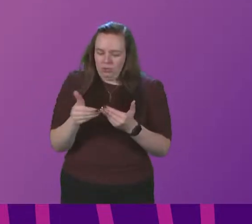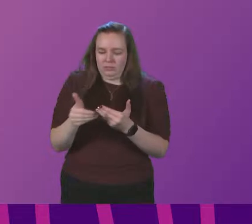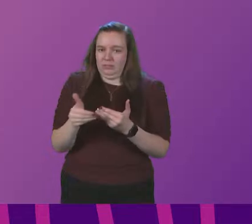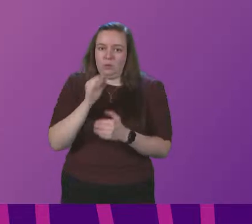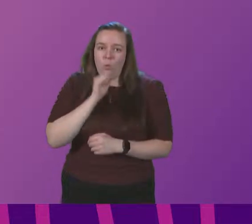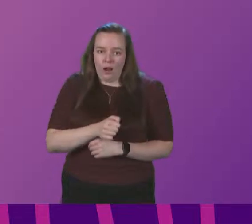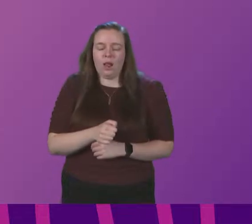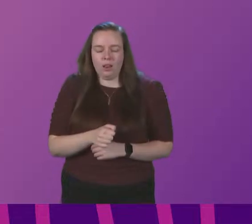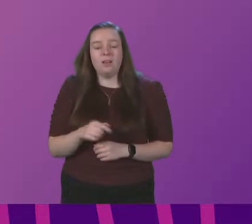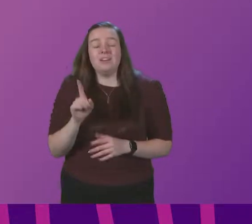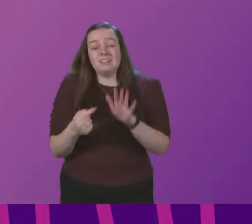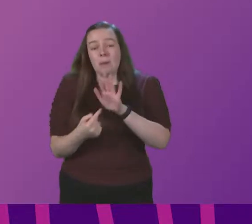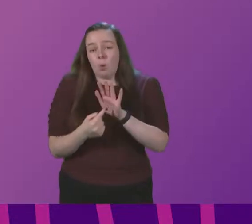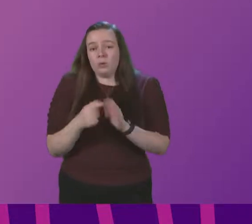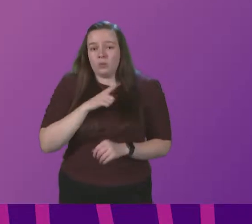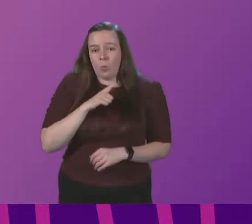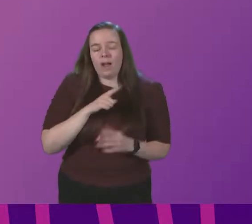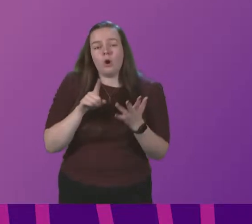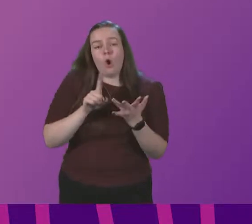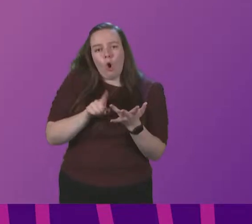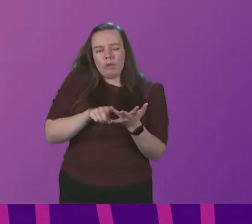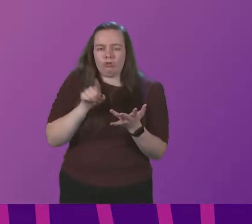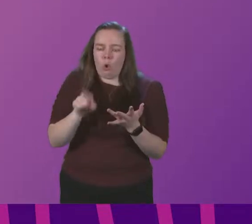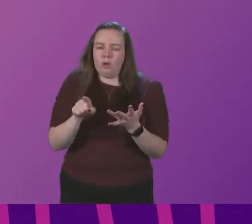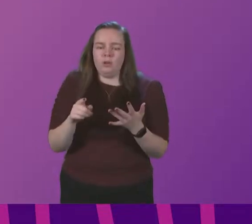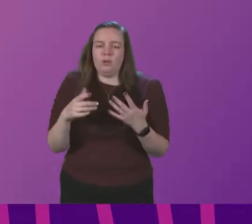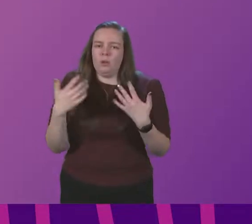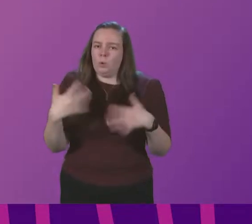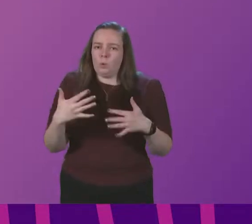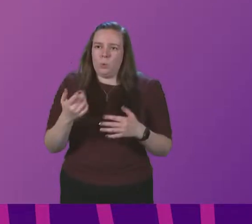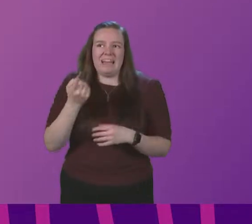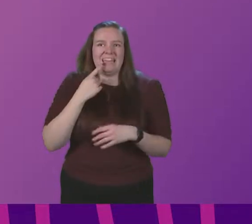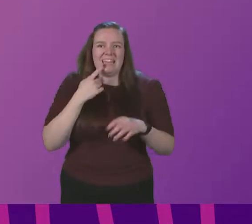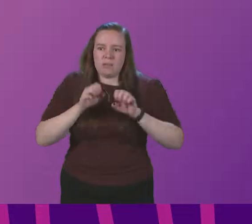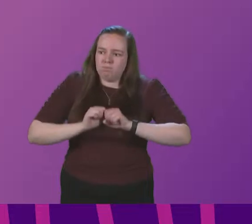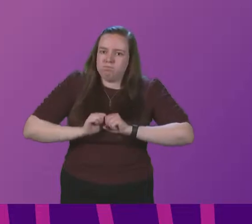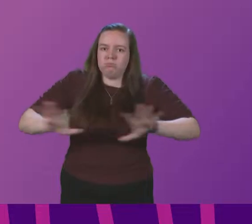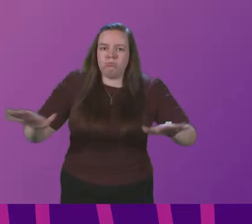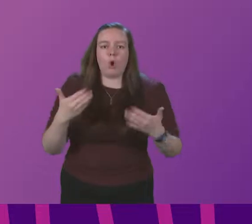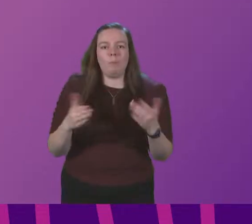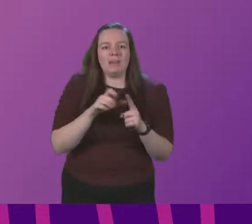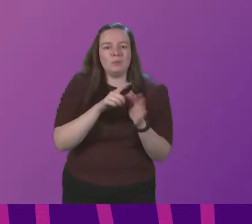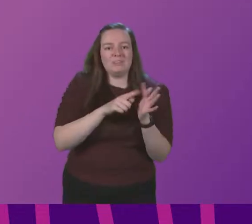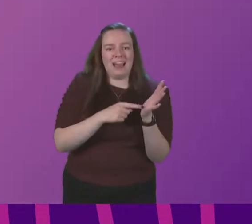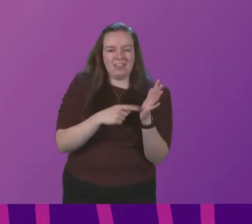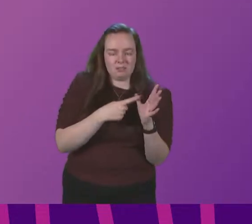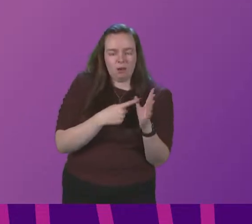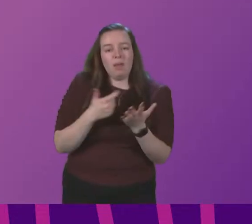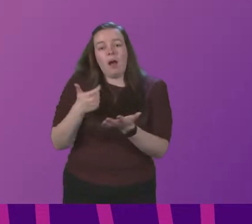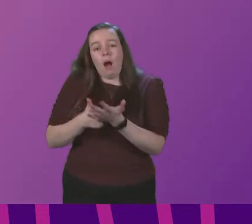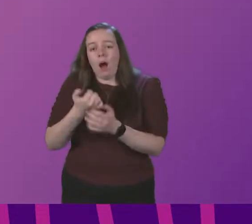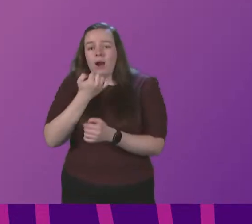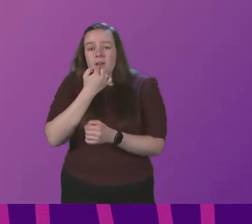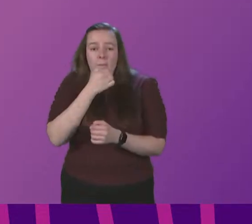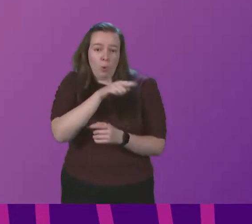Now, this matters because Omicron is significantly more transmissible than Delta. The R number associated with